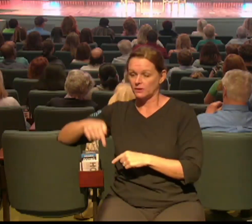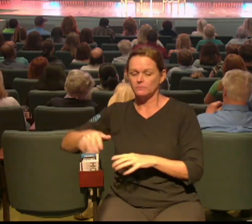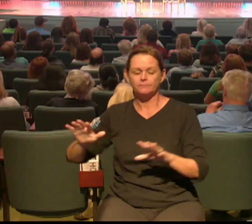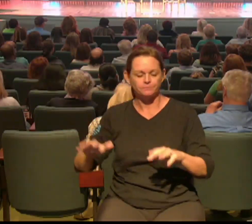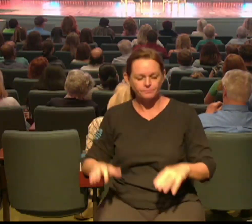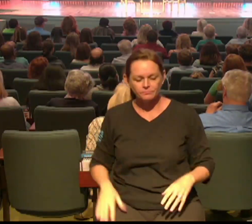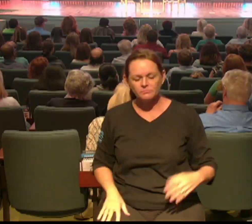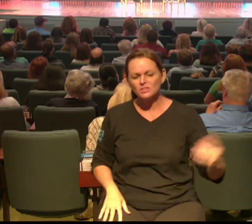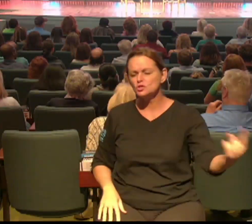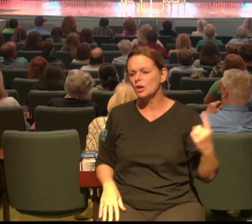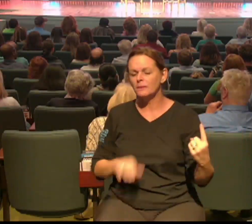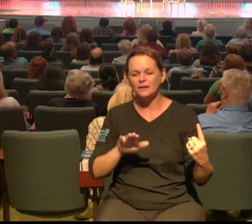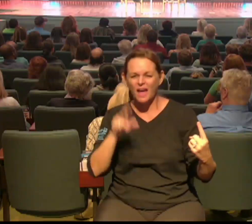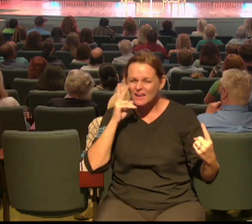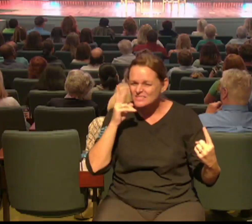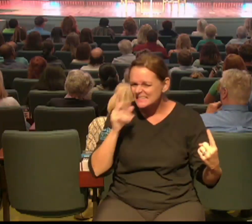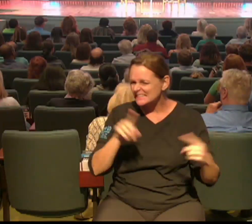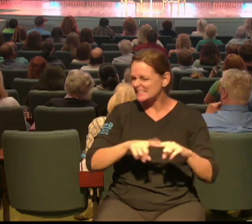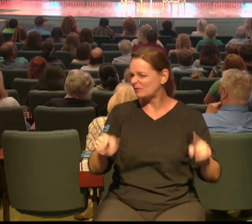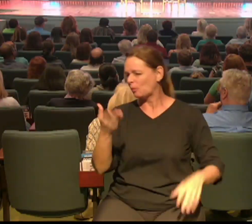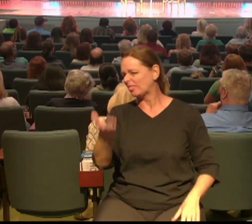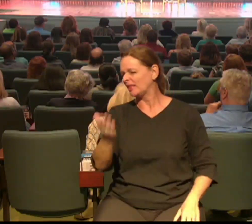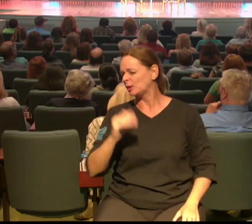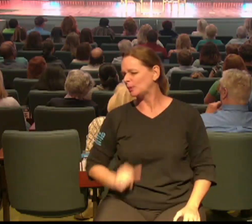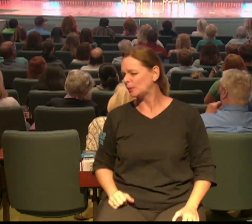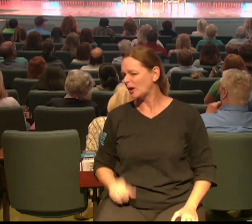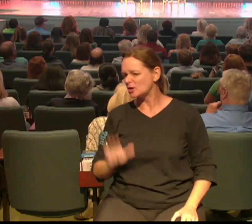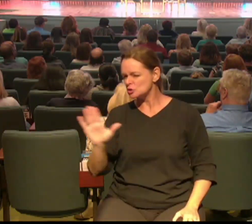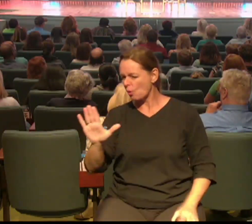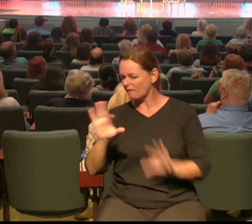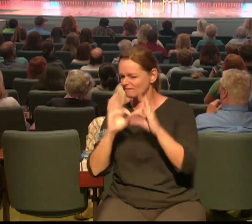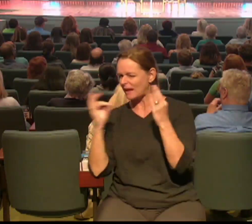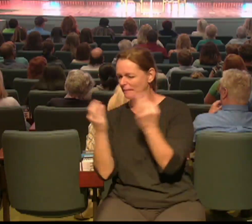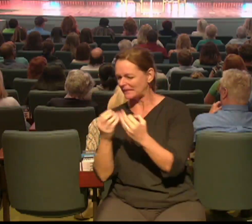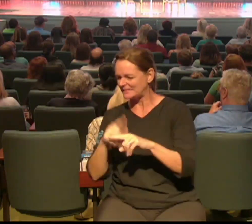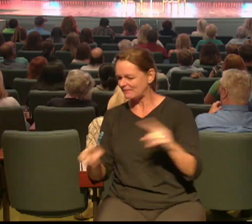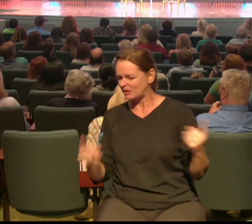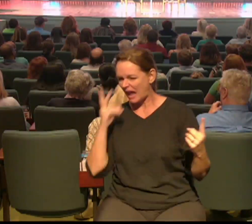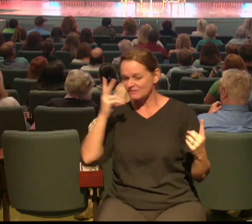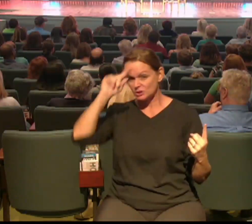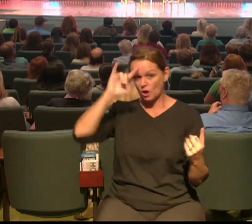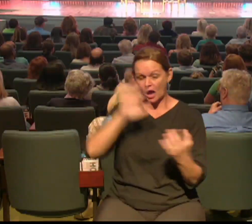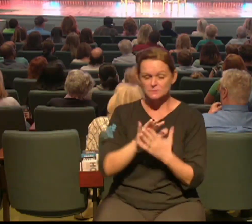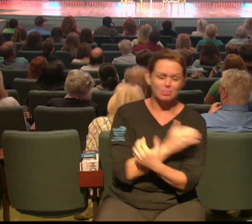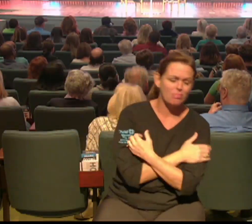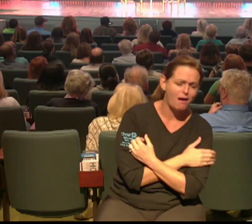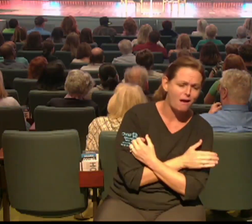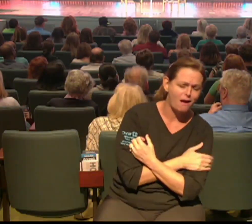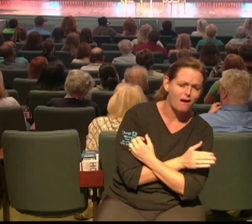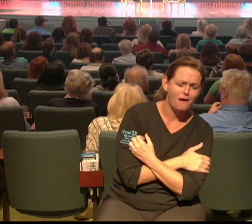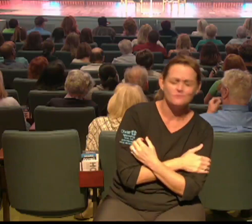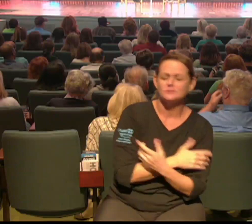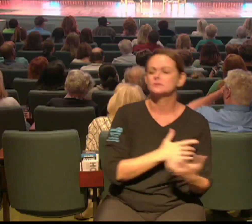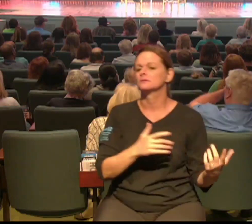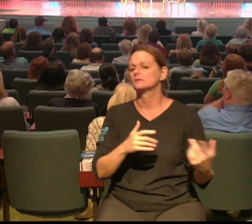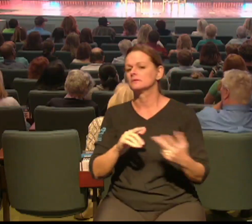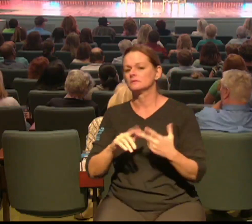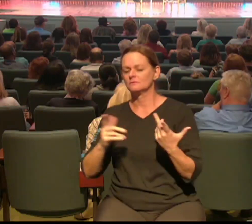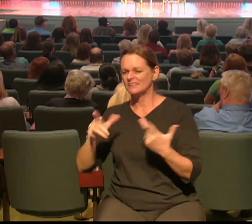want you to know I've seen something different in your family you know I've watched the way that your husband loves you and and the way that you know his parents just